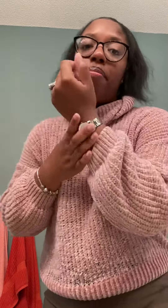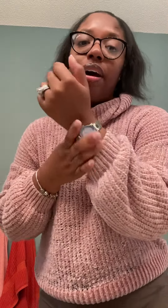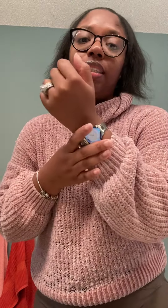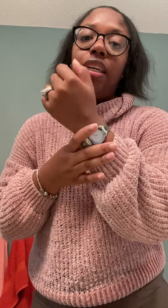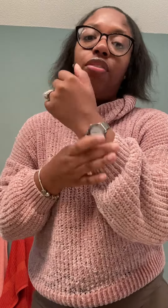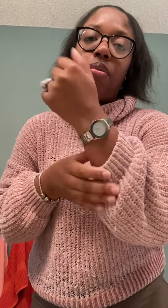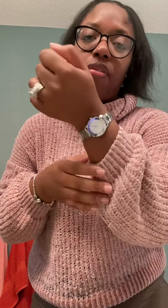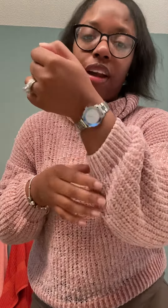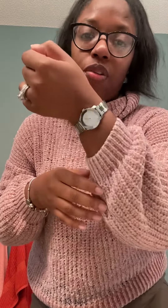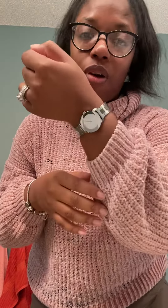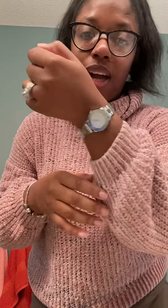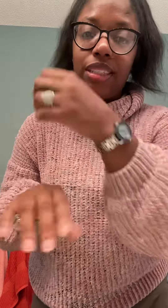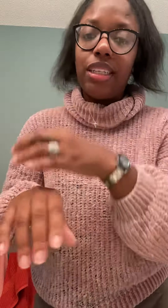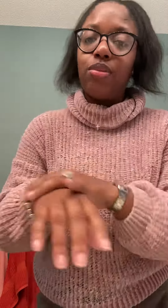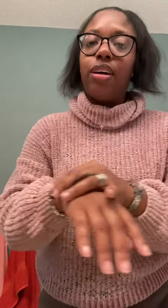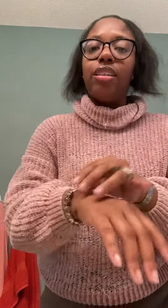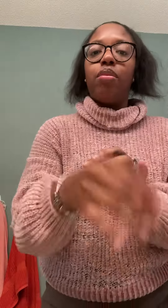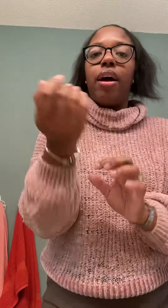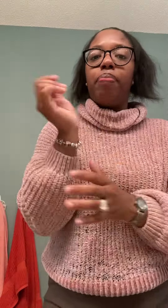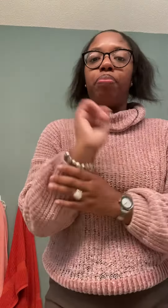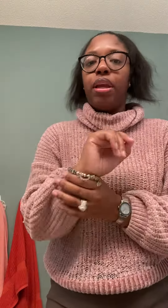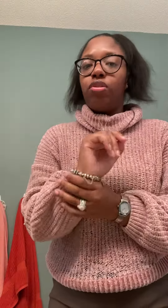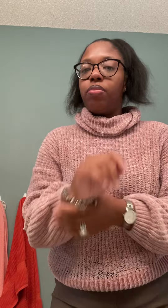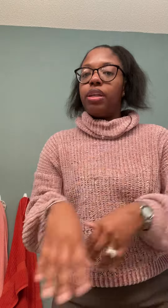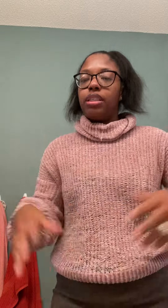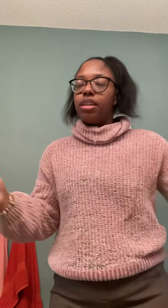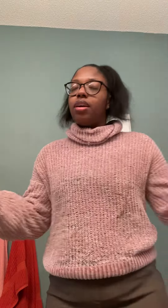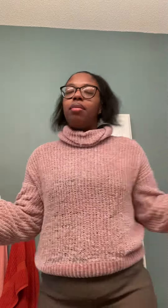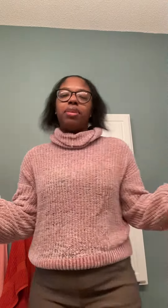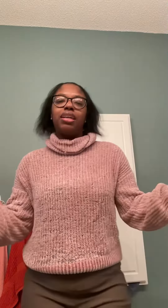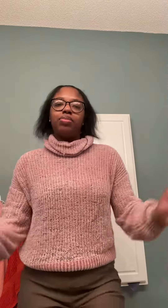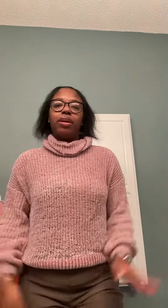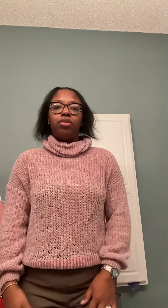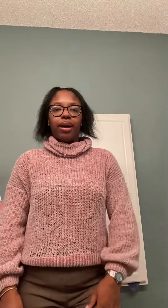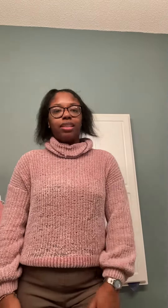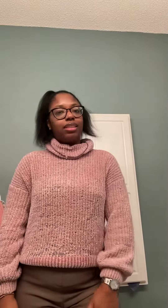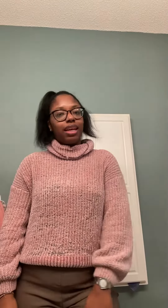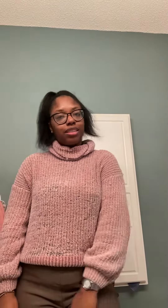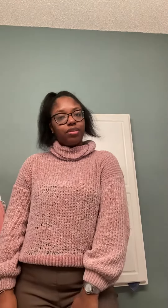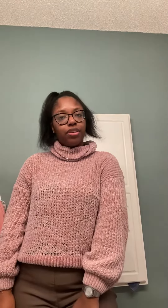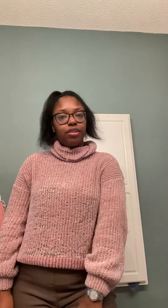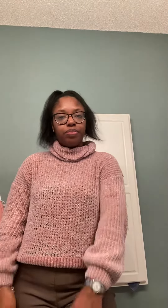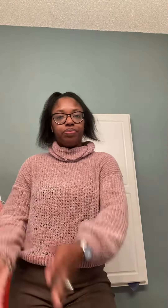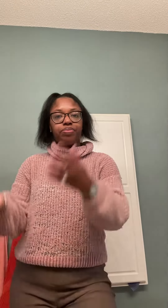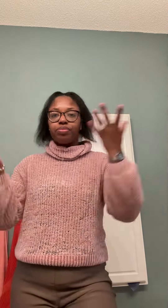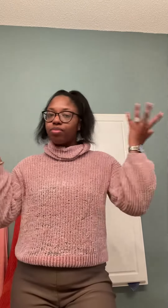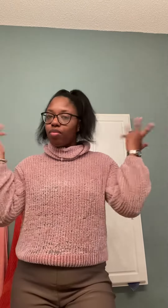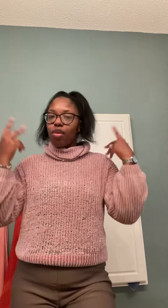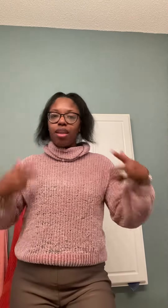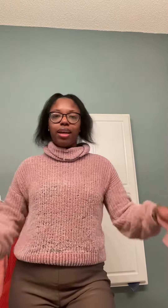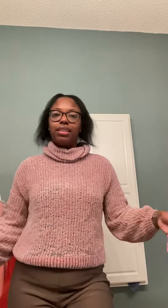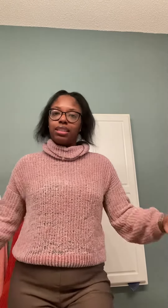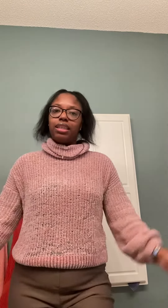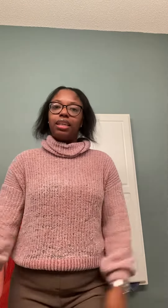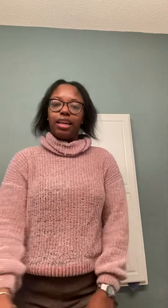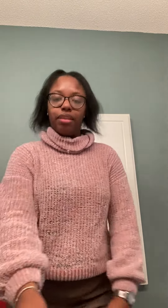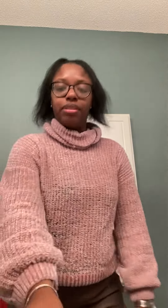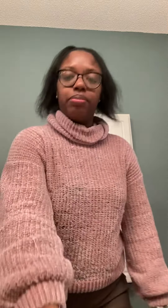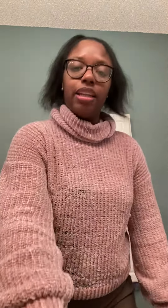my silver, my Votto watch, as well as my Pandora bracelet because my New Balances got silver, and that is the look, and I'm smelling